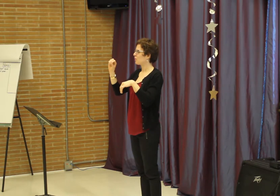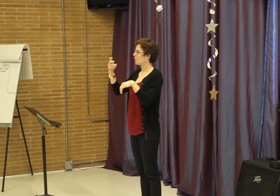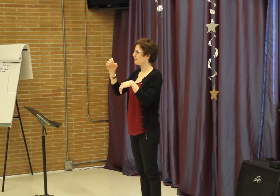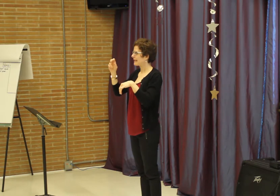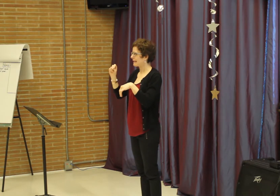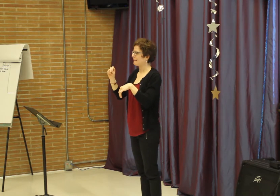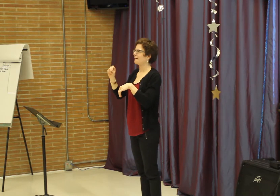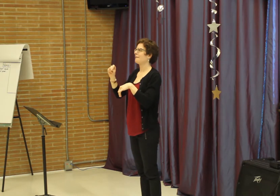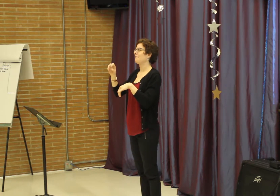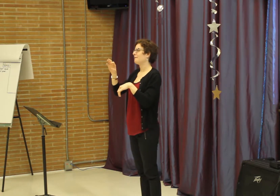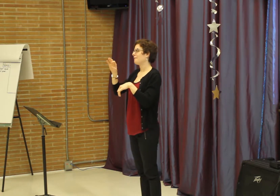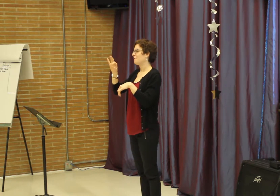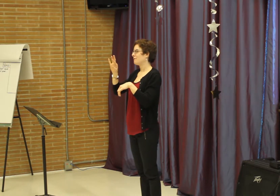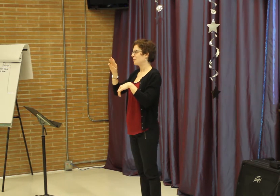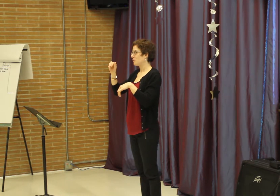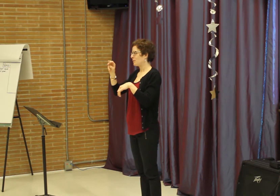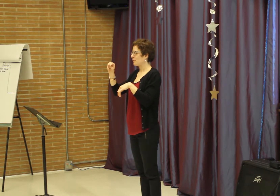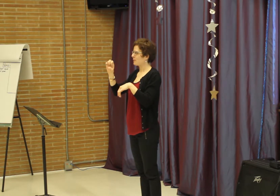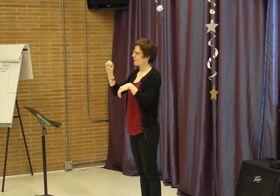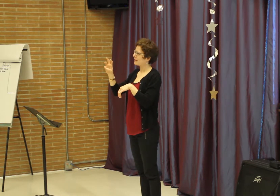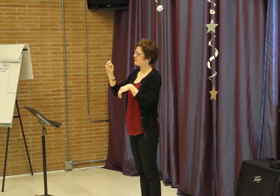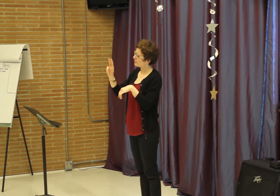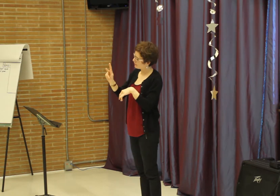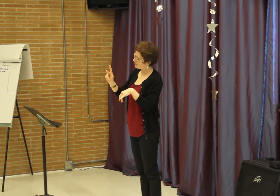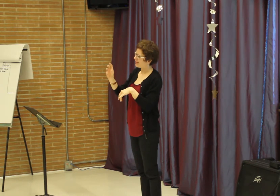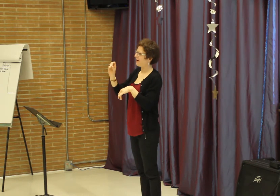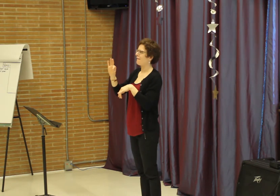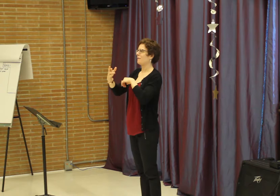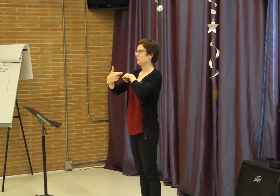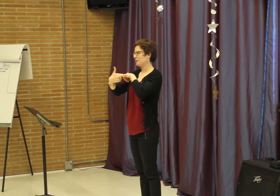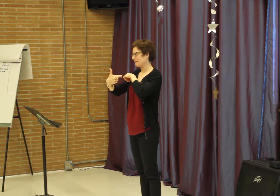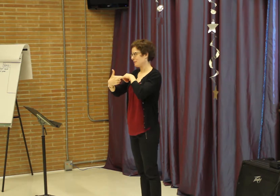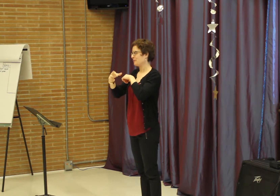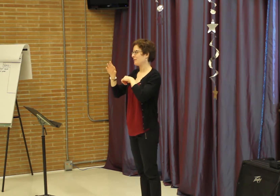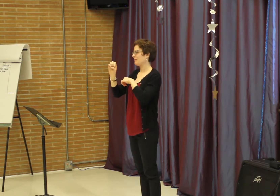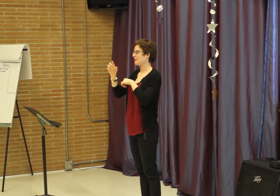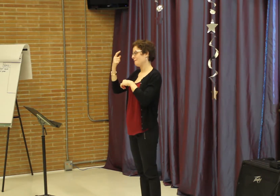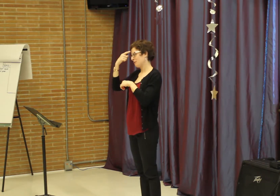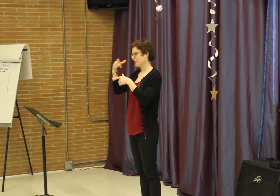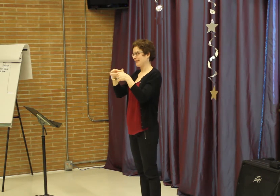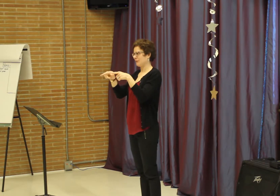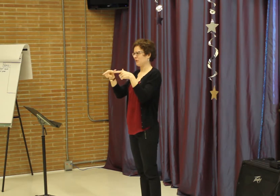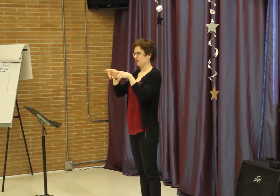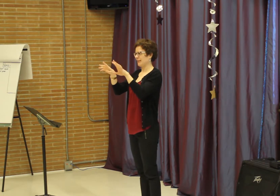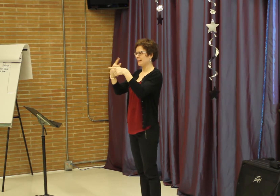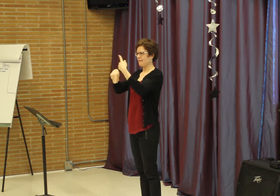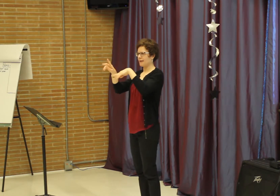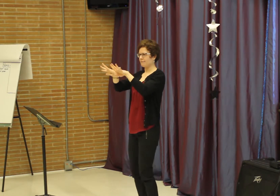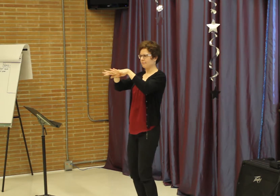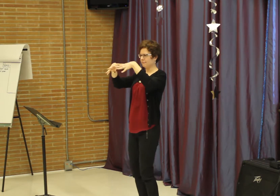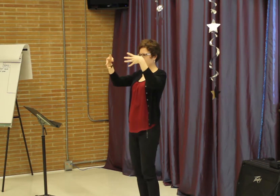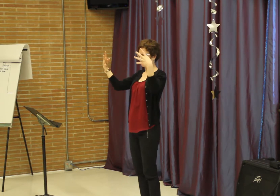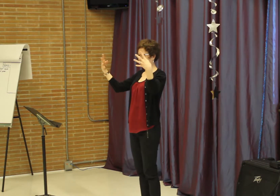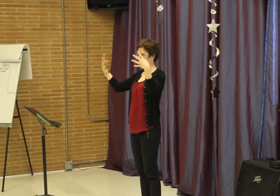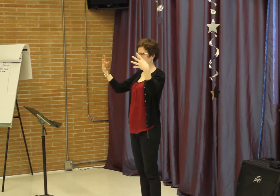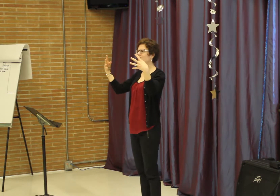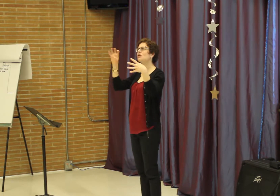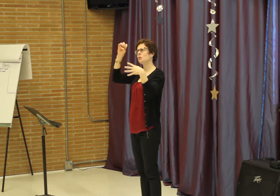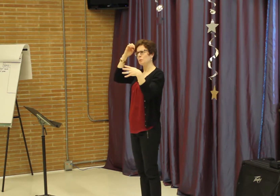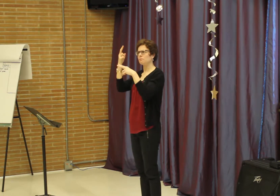Framework of Reference for Languages. This is how we sign that.